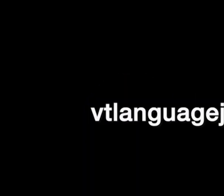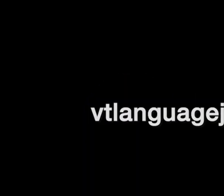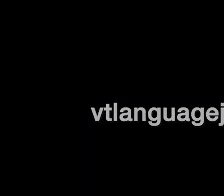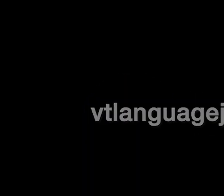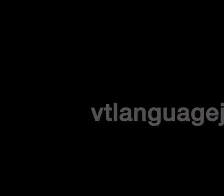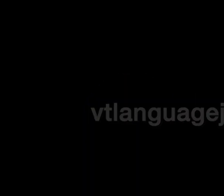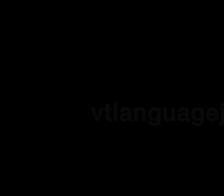very much. don't